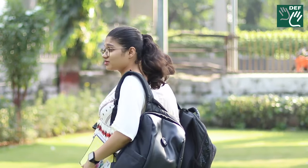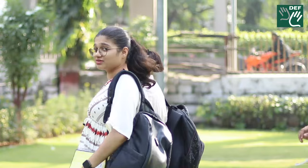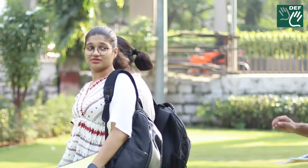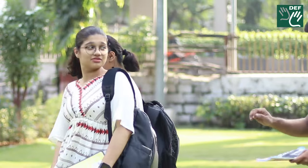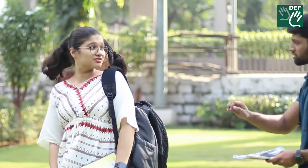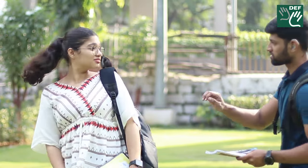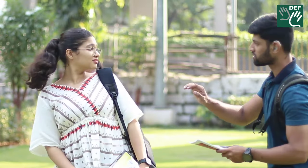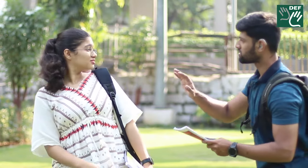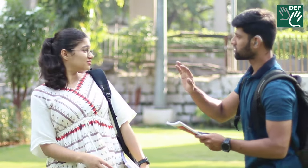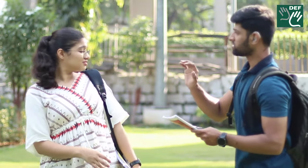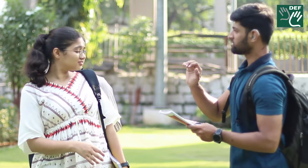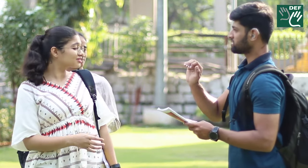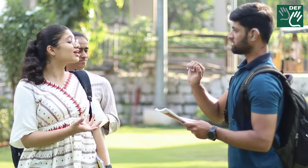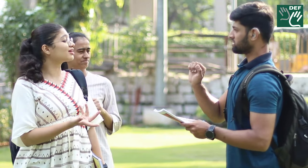Huh? What?